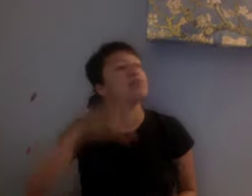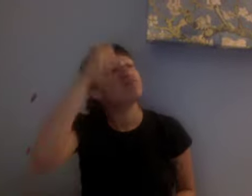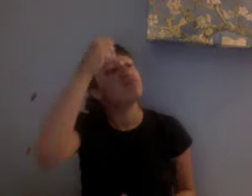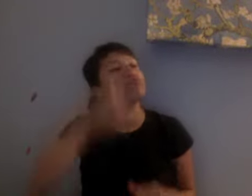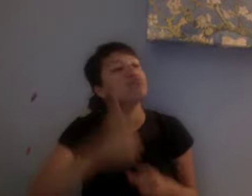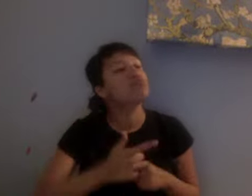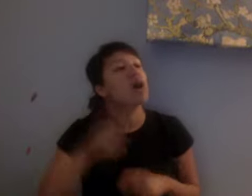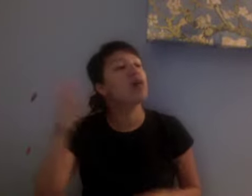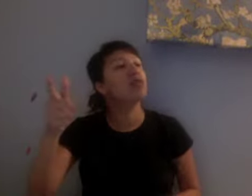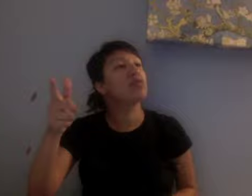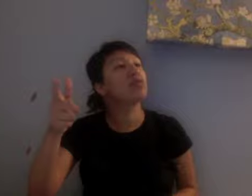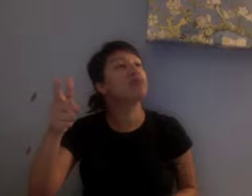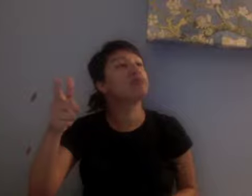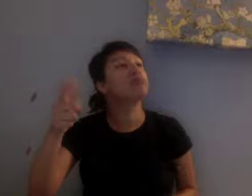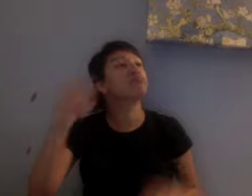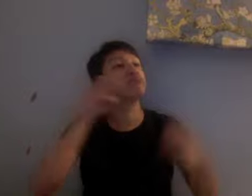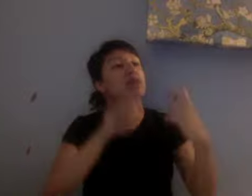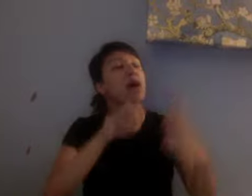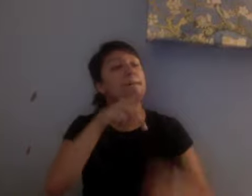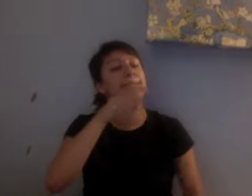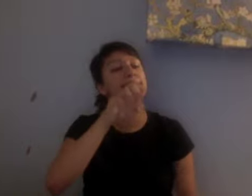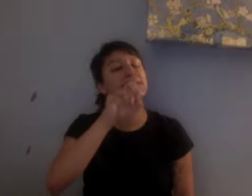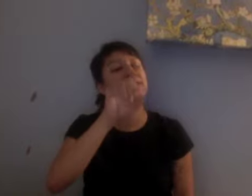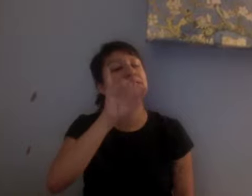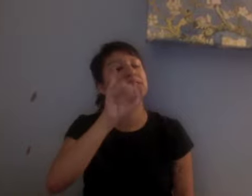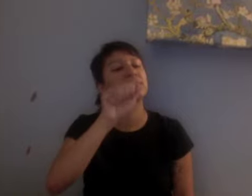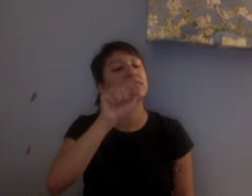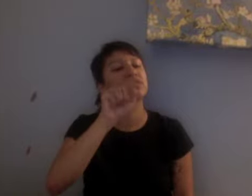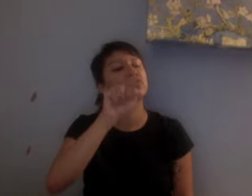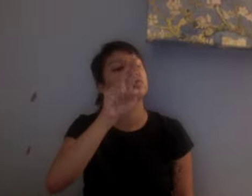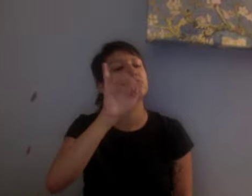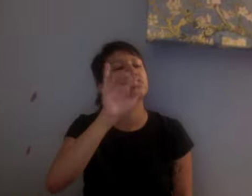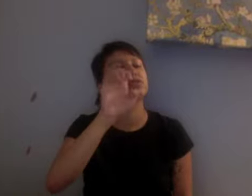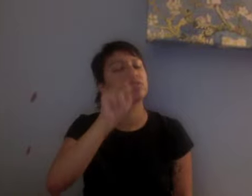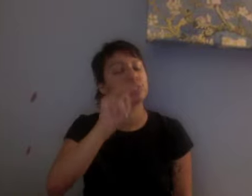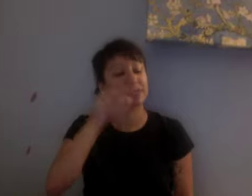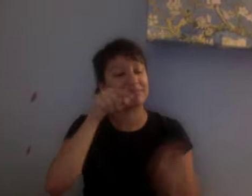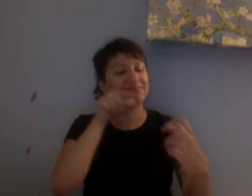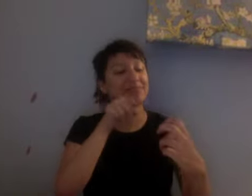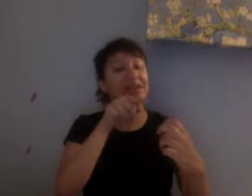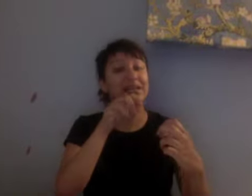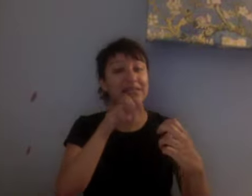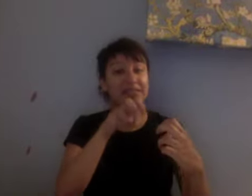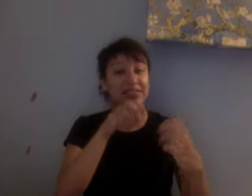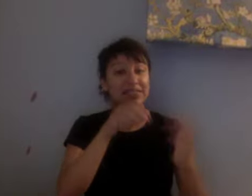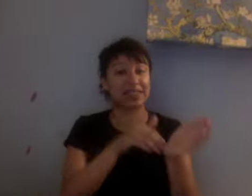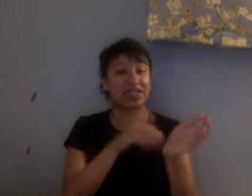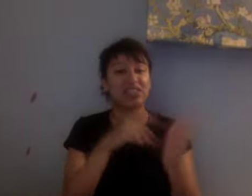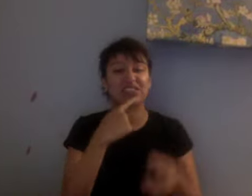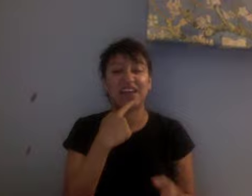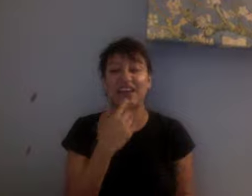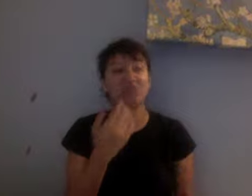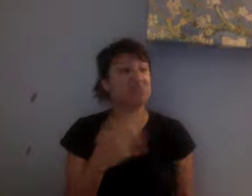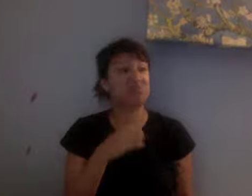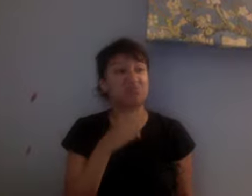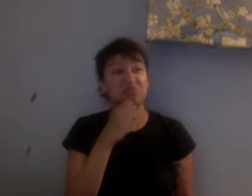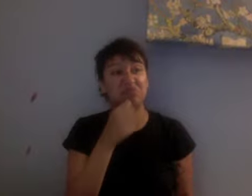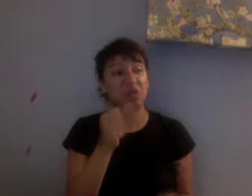was like going on a tiny rant about emergency saying it didn't work and it's just because you think you feel good. Because you're taking stuff that